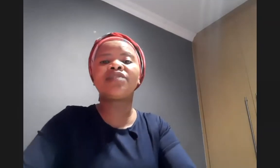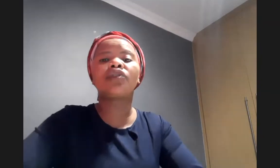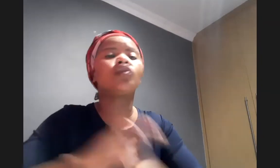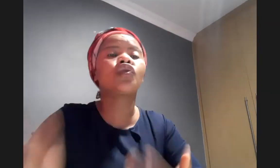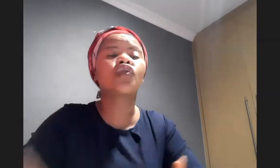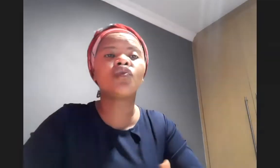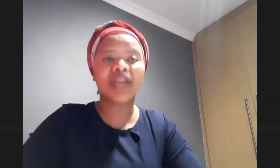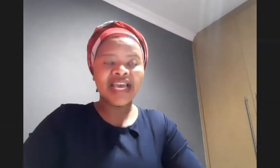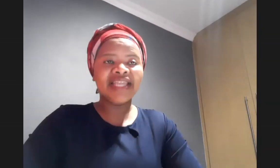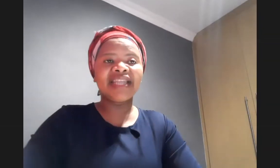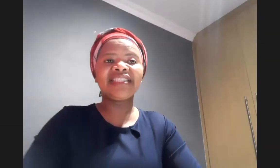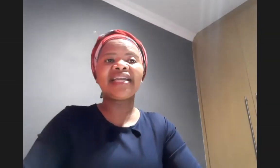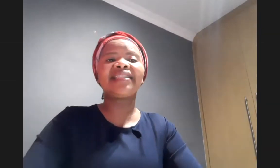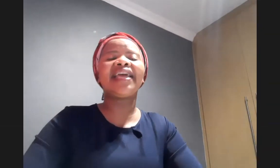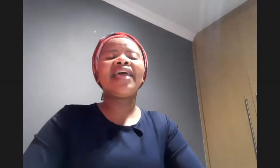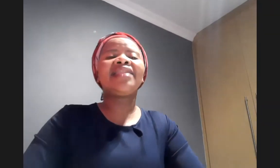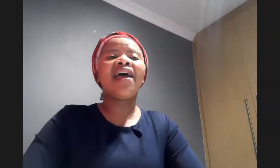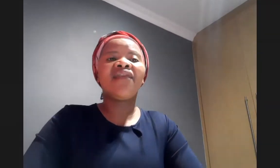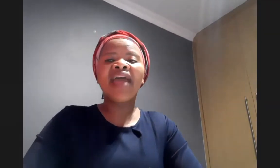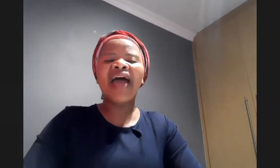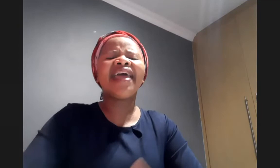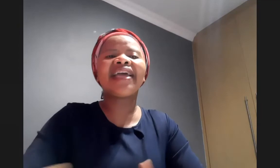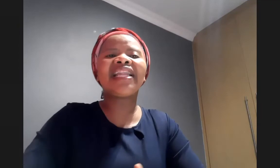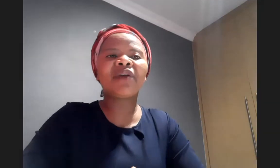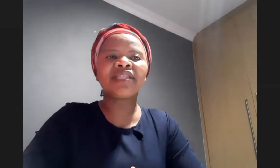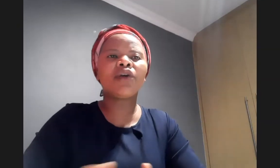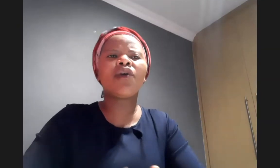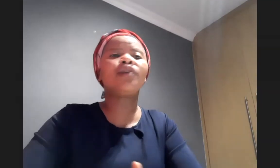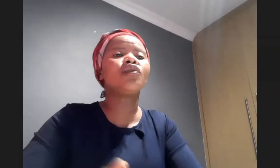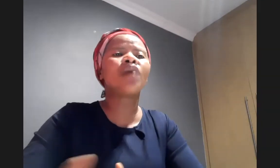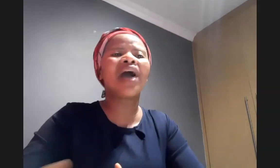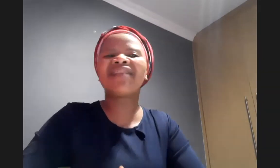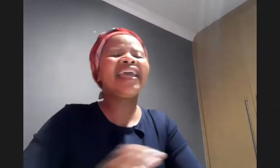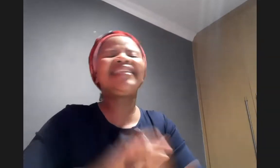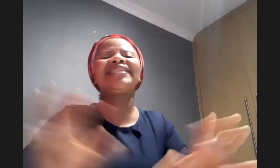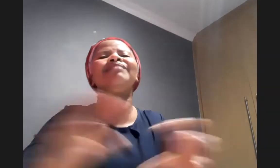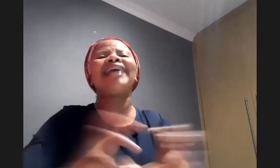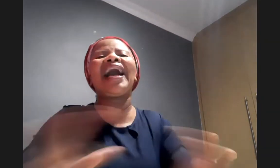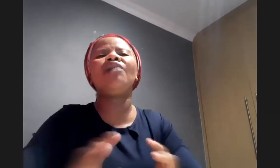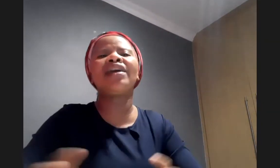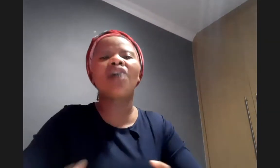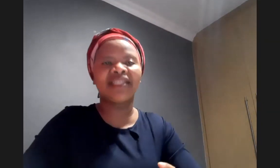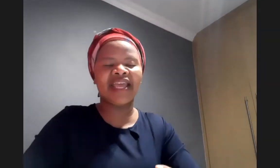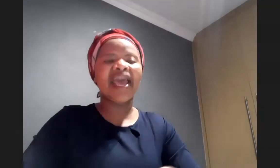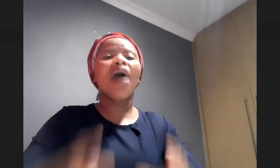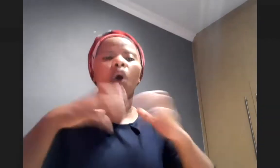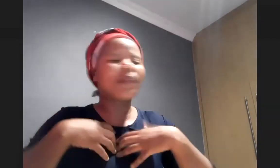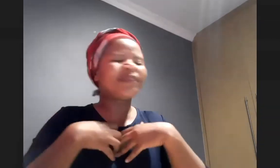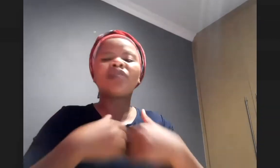did not go to school the reason that they they they are naked it's because they don't know how to look up it doesn't matter how they got there between